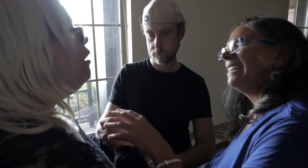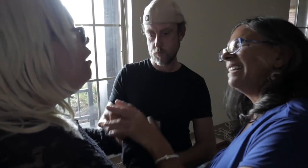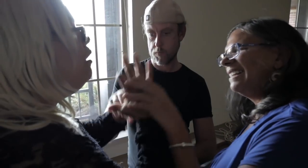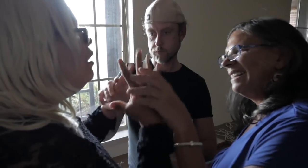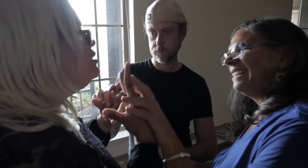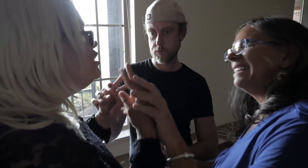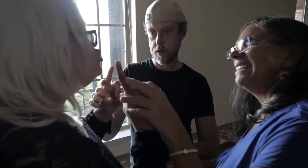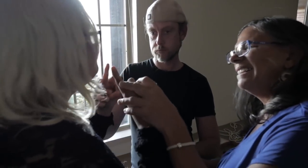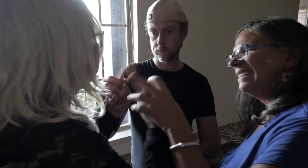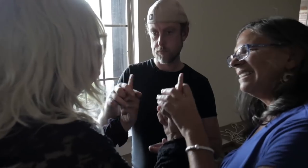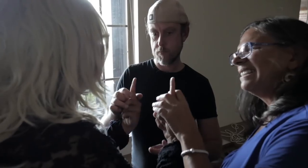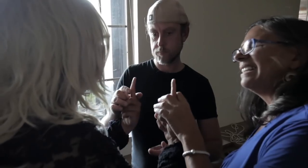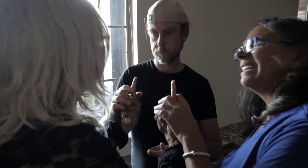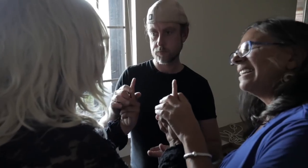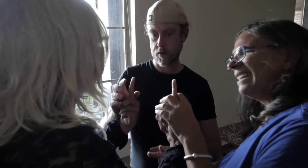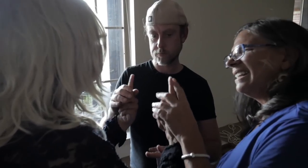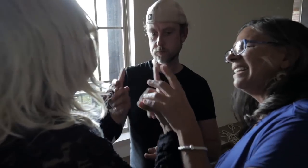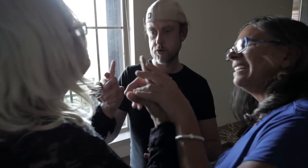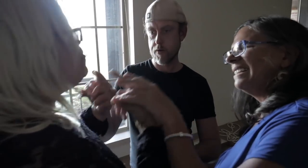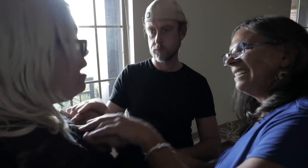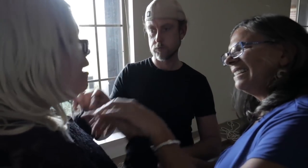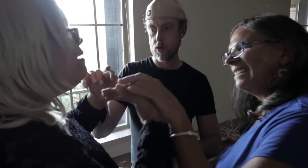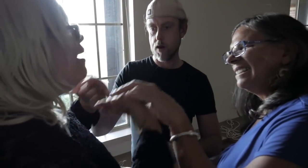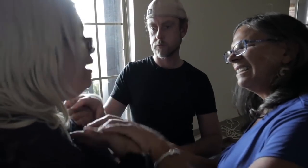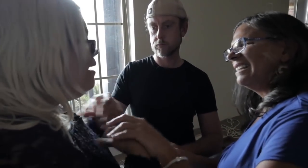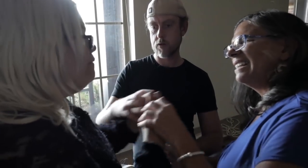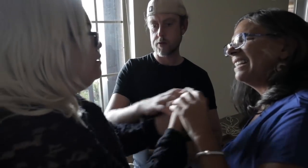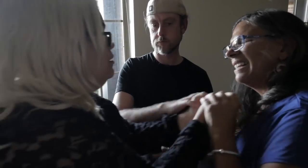orient DeafBlind actors and patrons in the performance space.